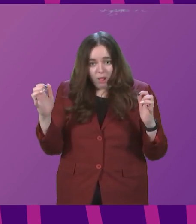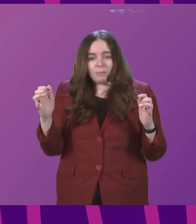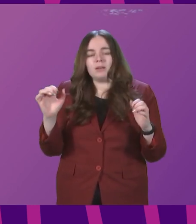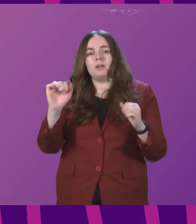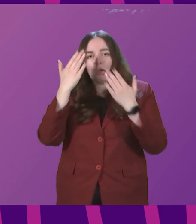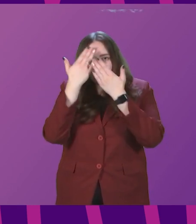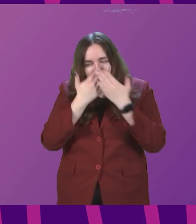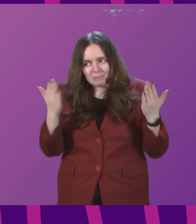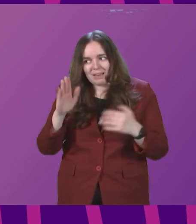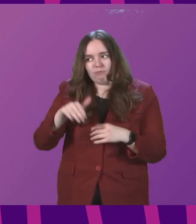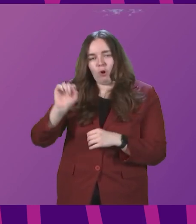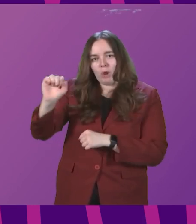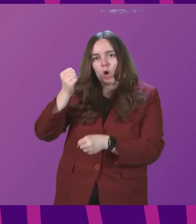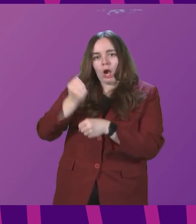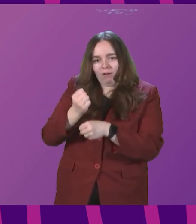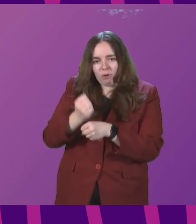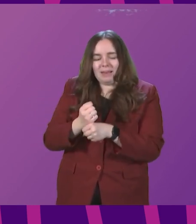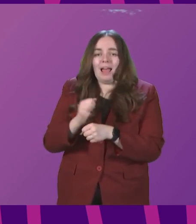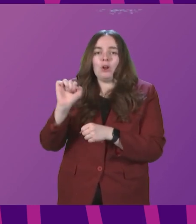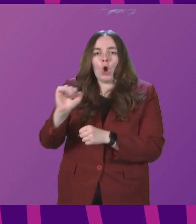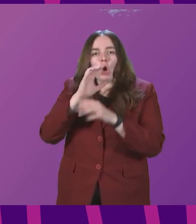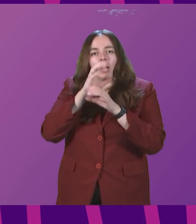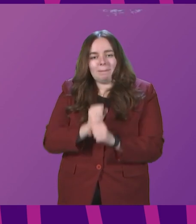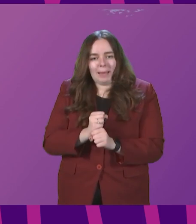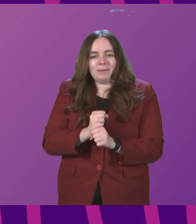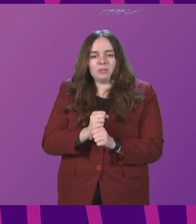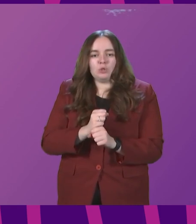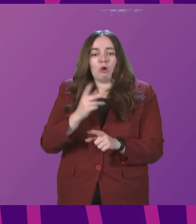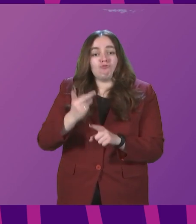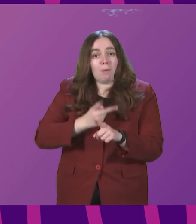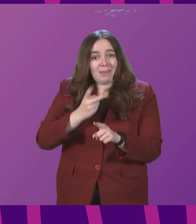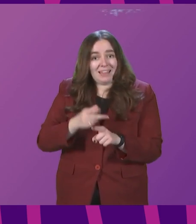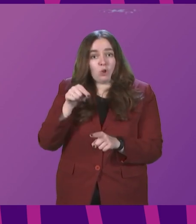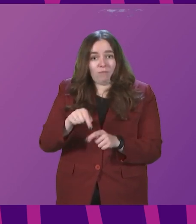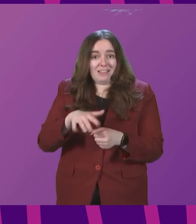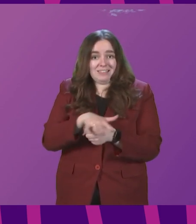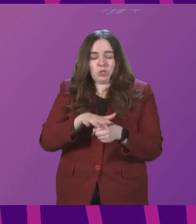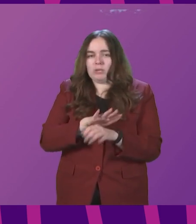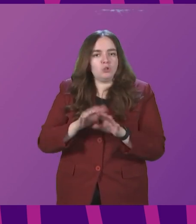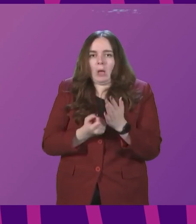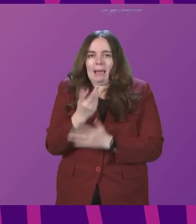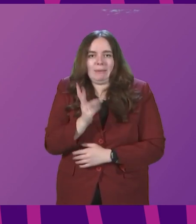respected by her Government and her commitment to a repeat of the situation being avoided.